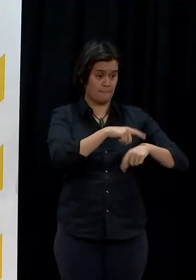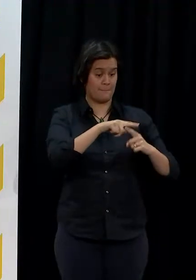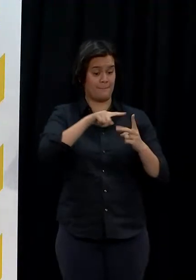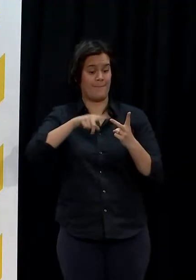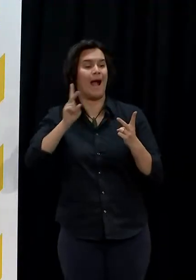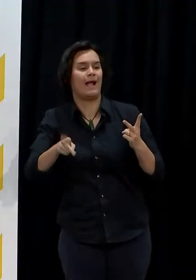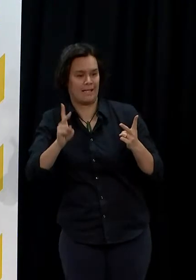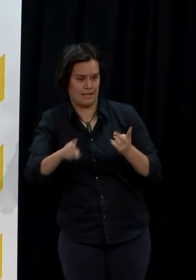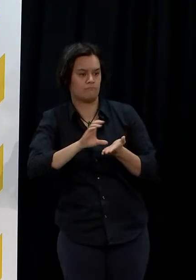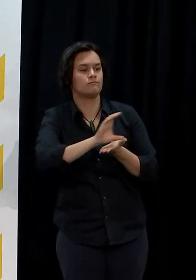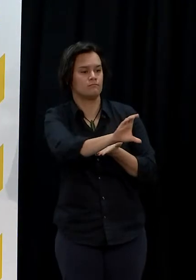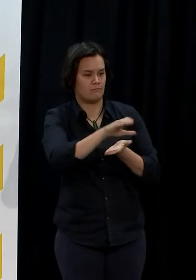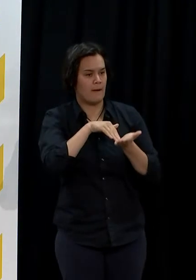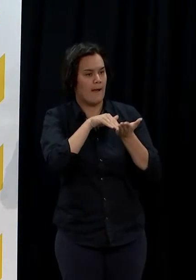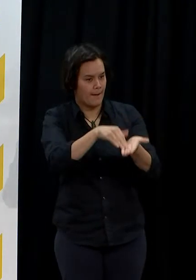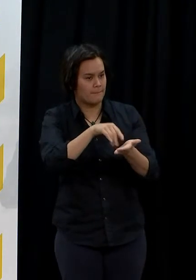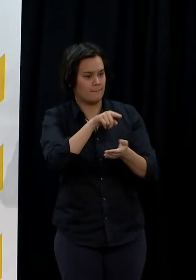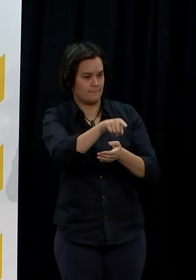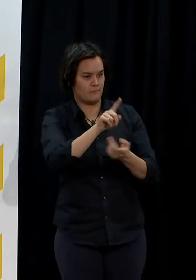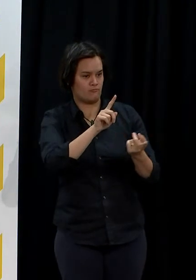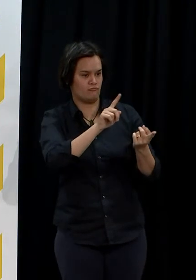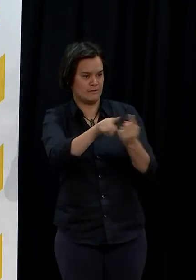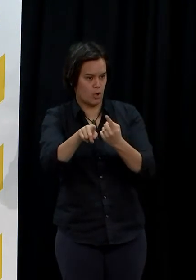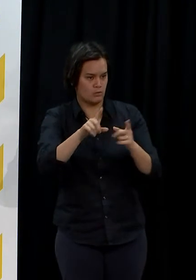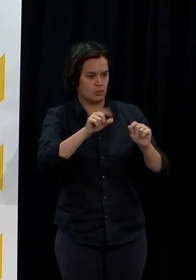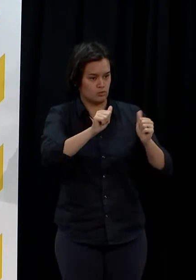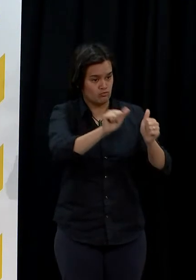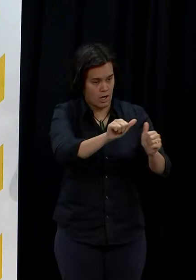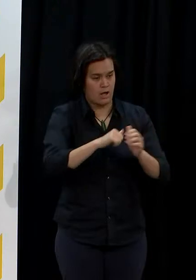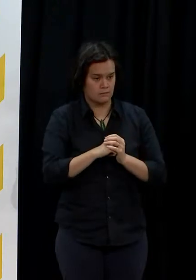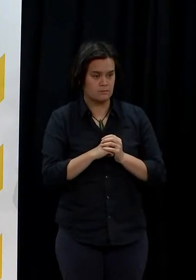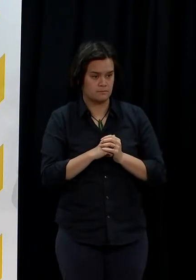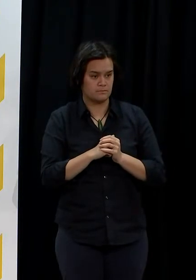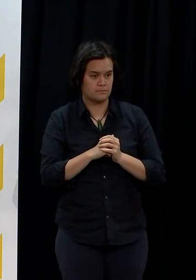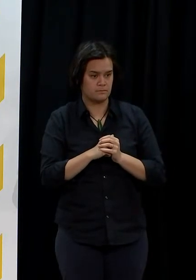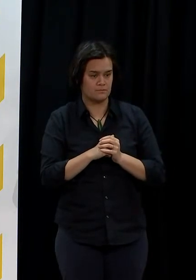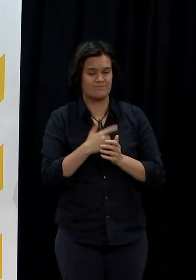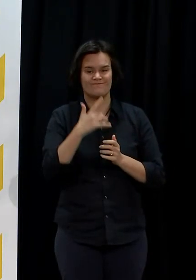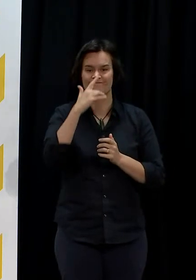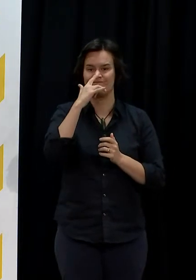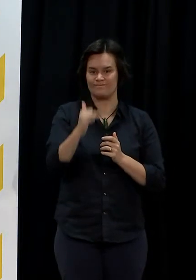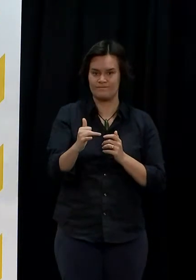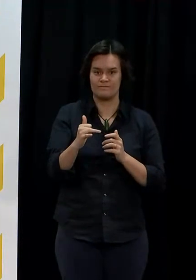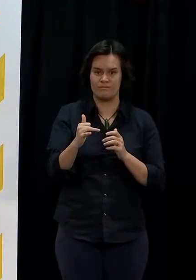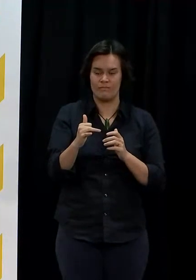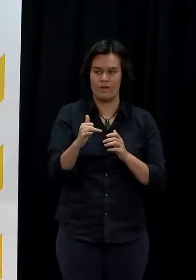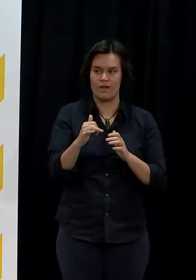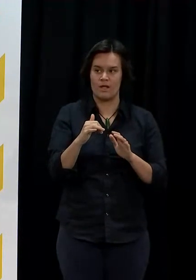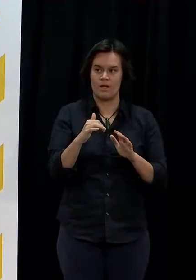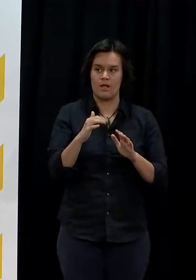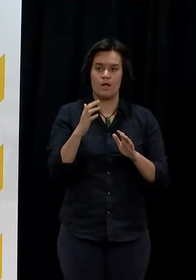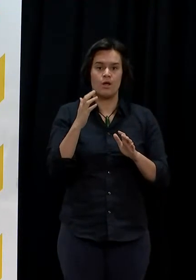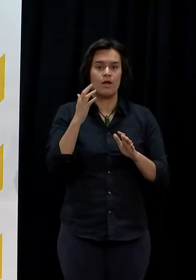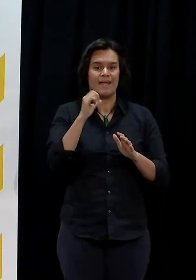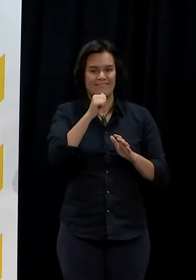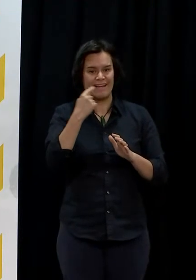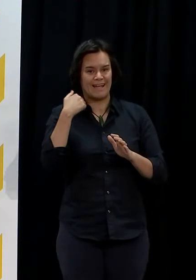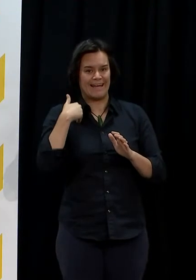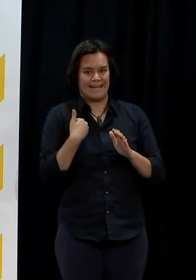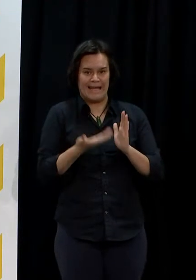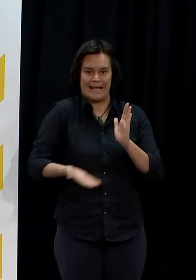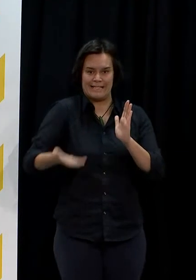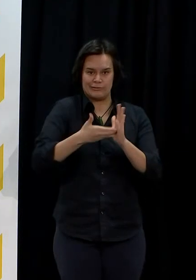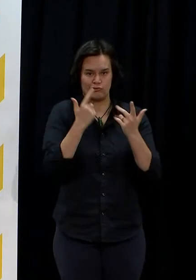we're doing again because of course it's only unfortunately when that provision is when we're needing to do those welfare checks